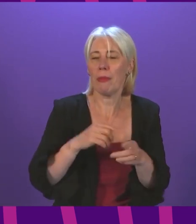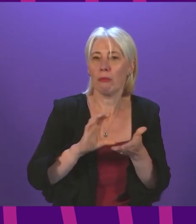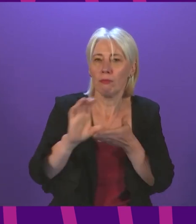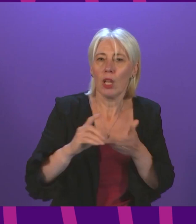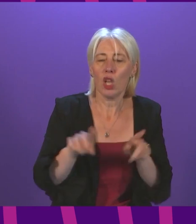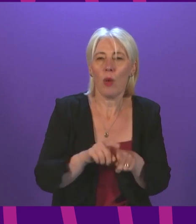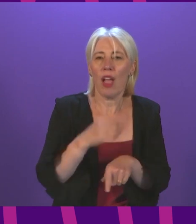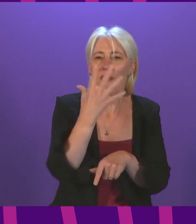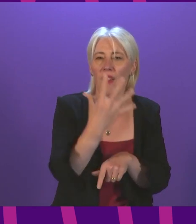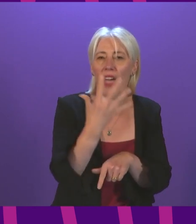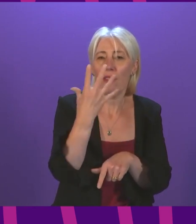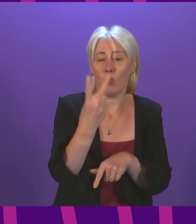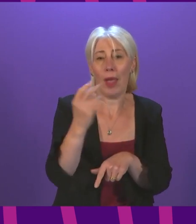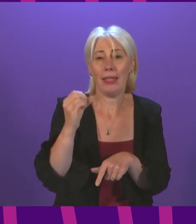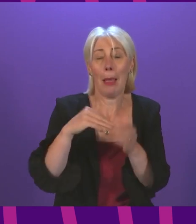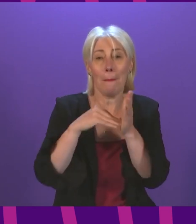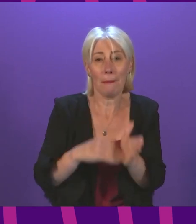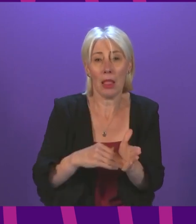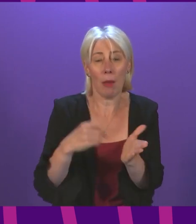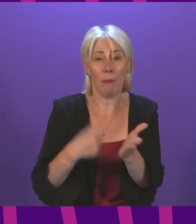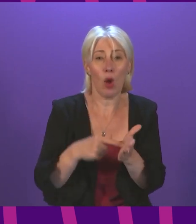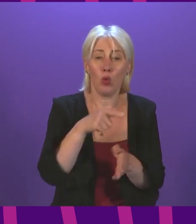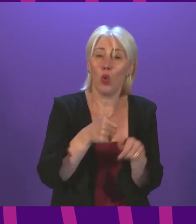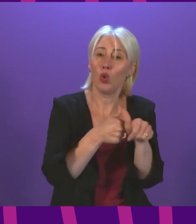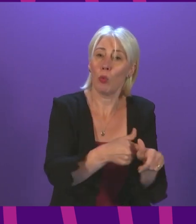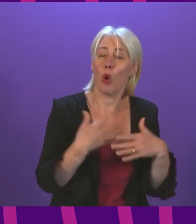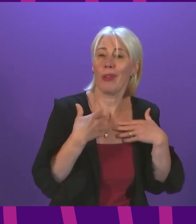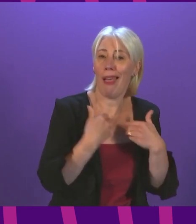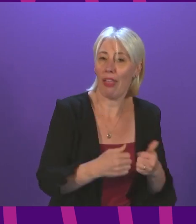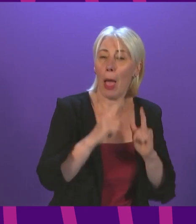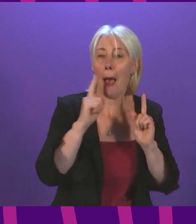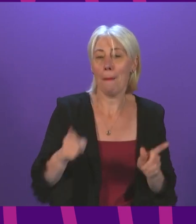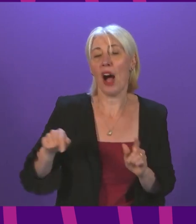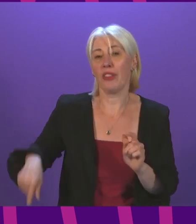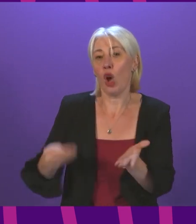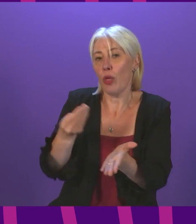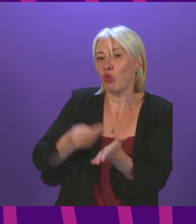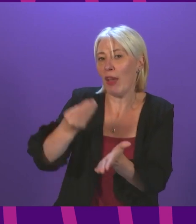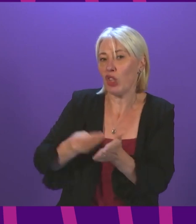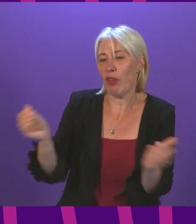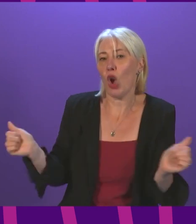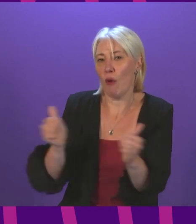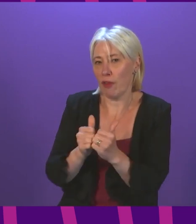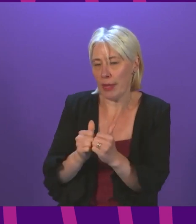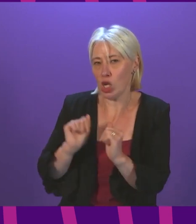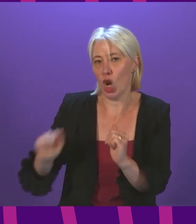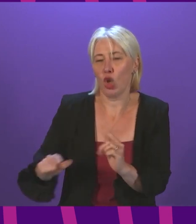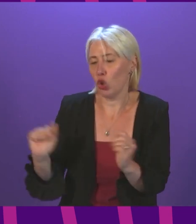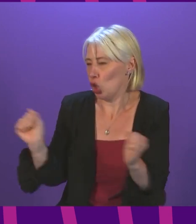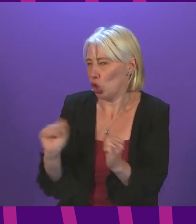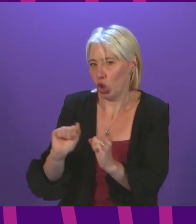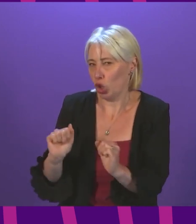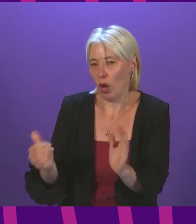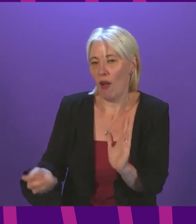520 million pounds of further support for health but this is subject to treasury confirmation and so that has not yet been formally